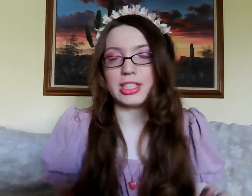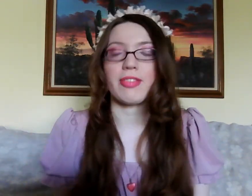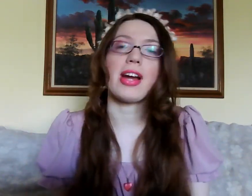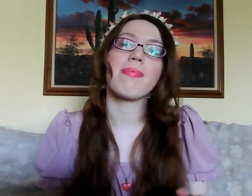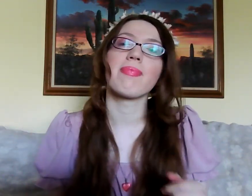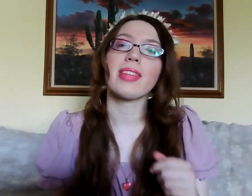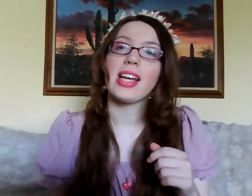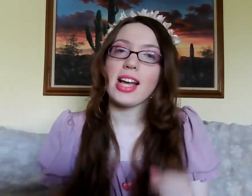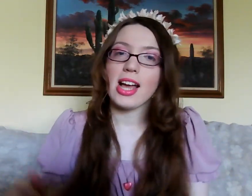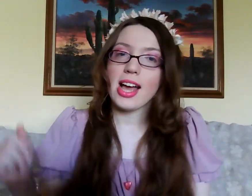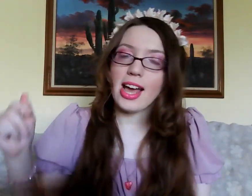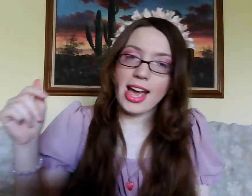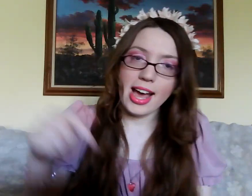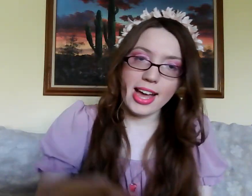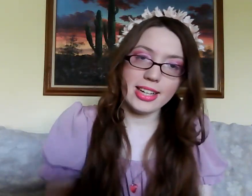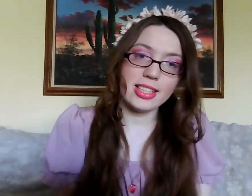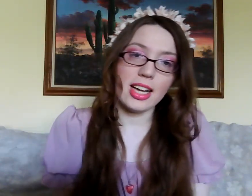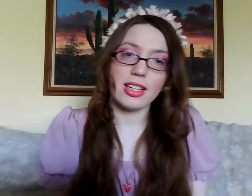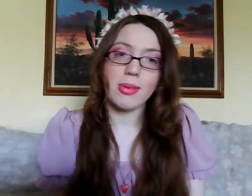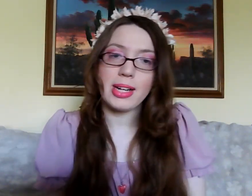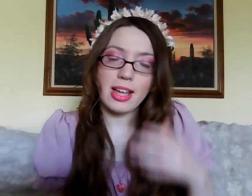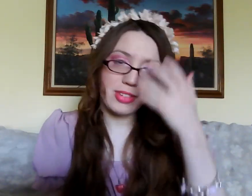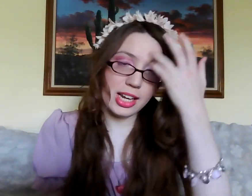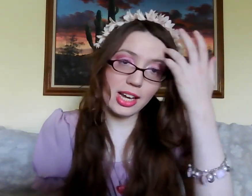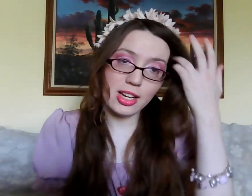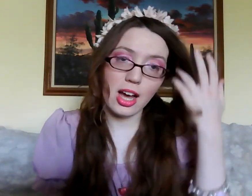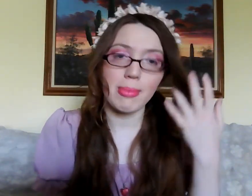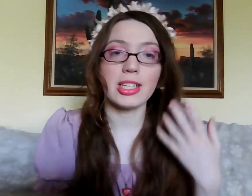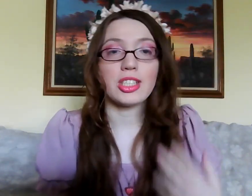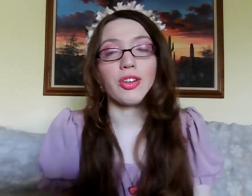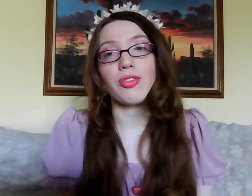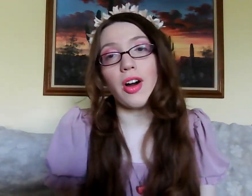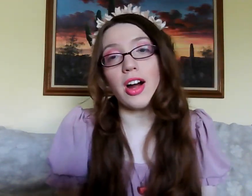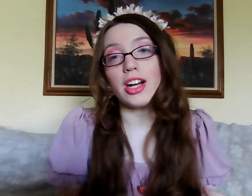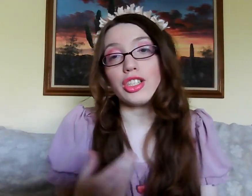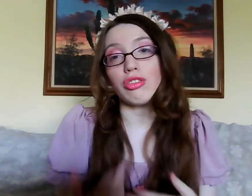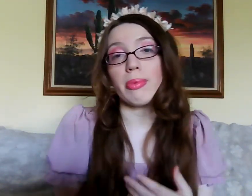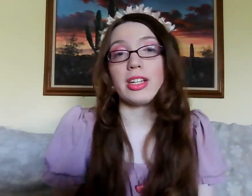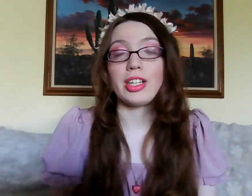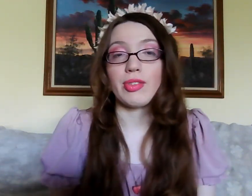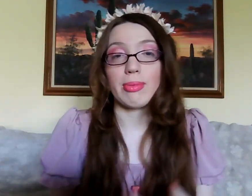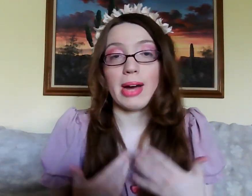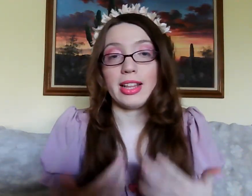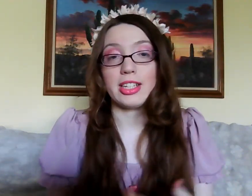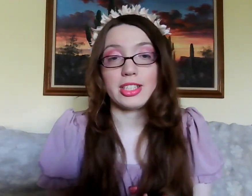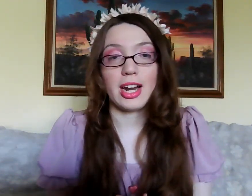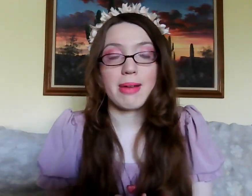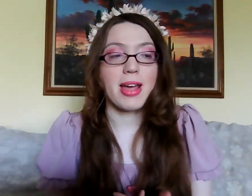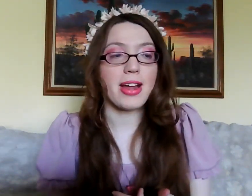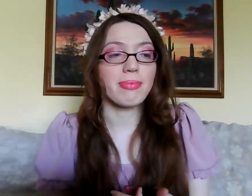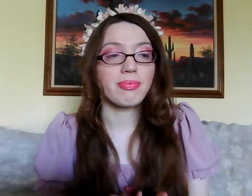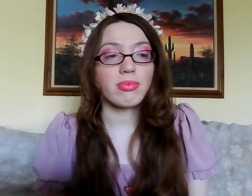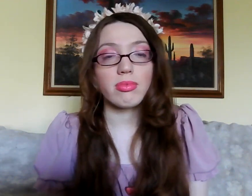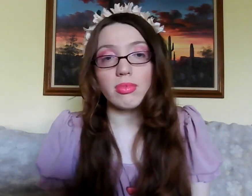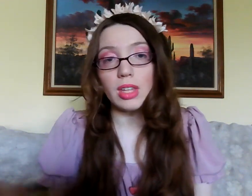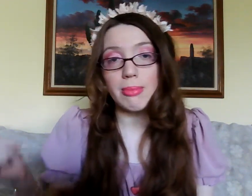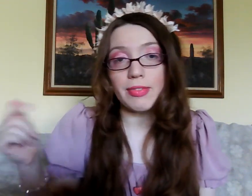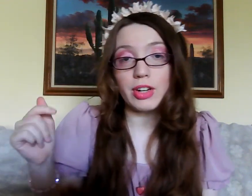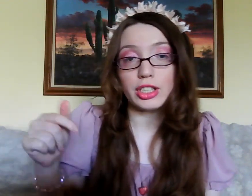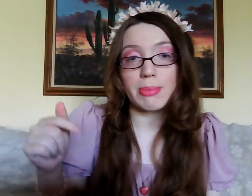different. And, uh, nobody left any comments so far, so I'm continuing with my list that I made. But if you want to jump